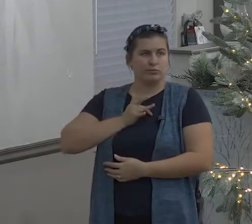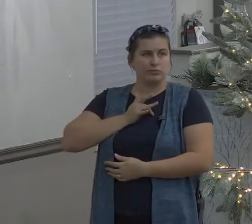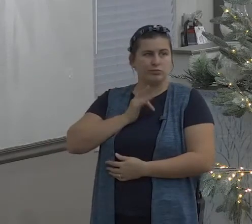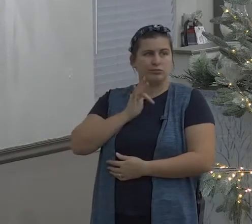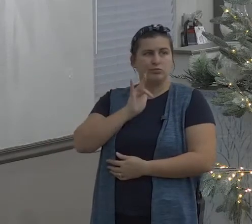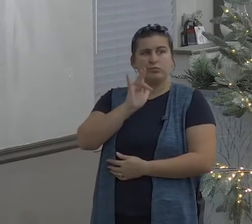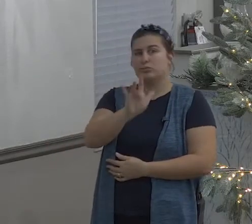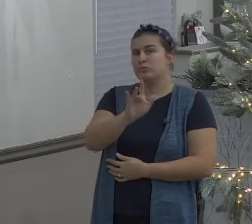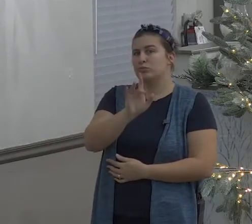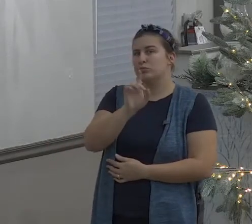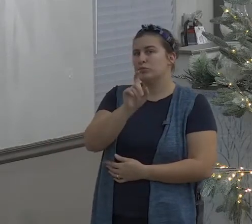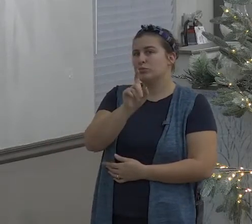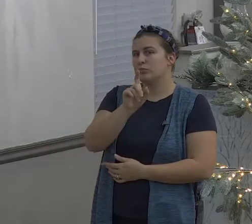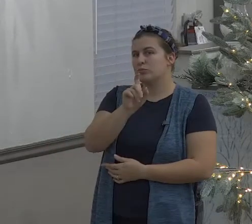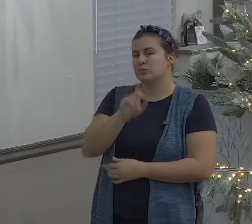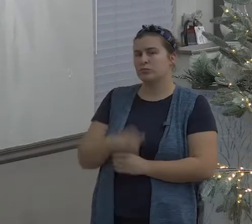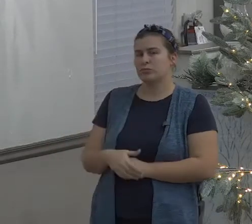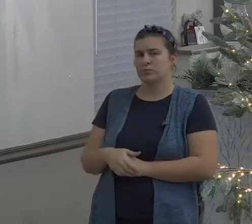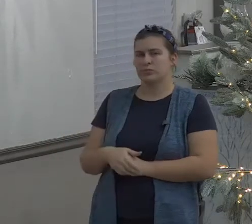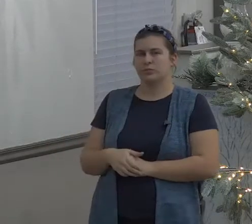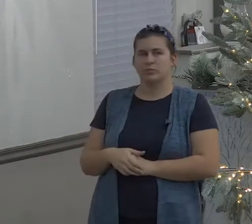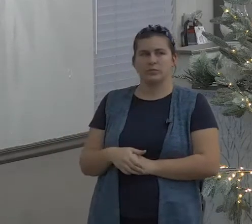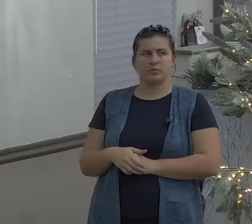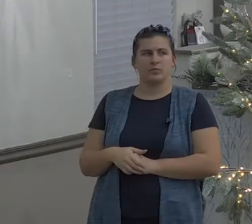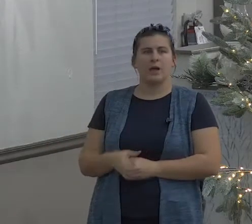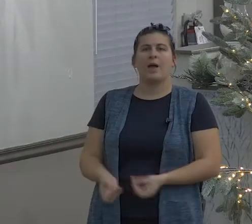because the Holy Spirit of God was speaking to him